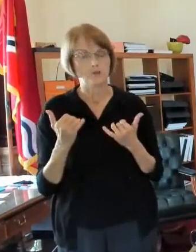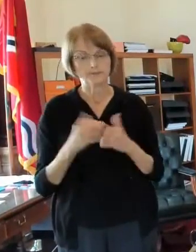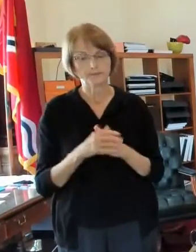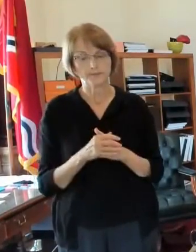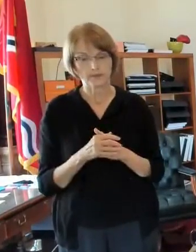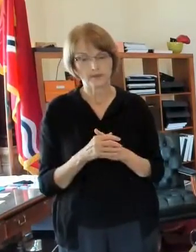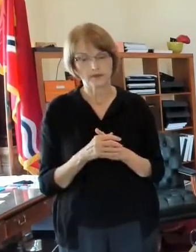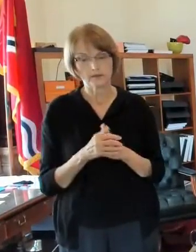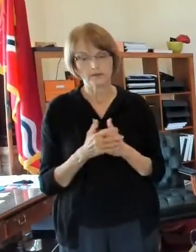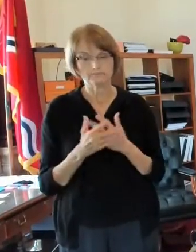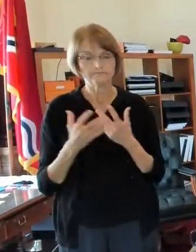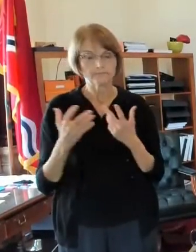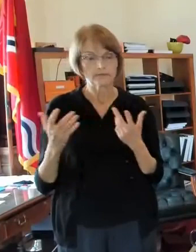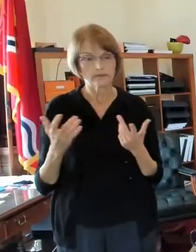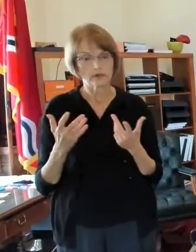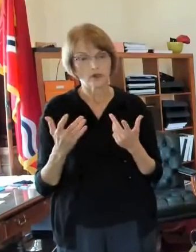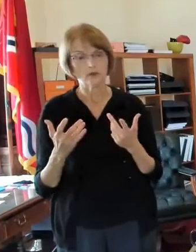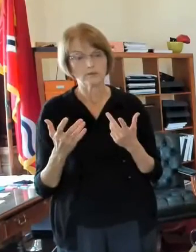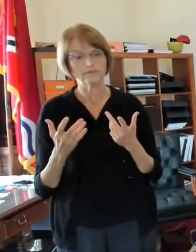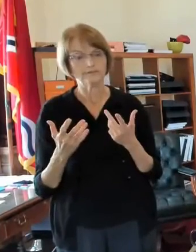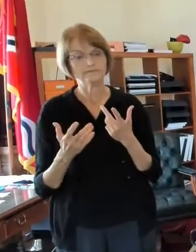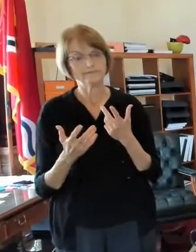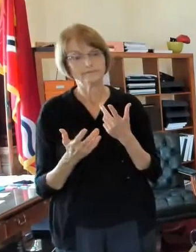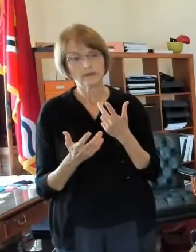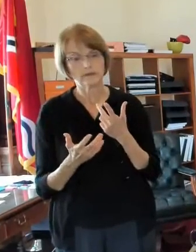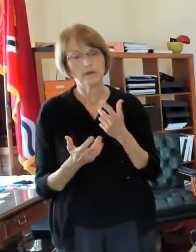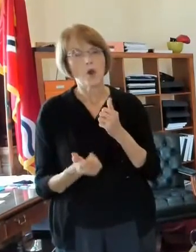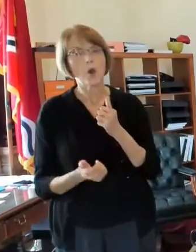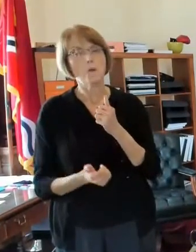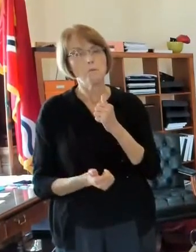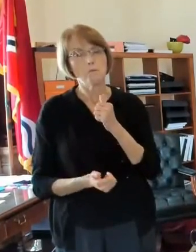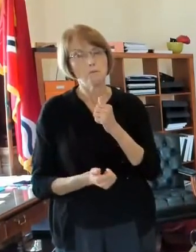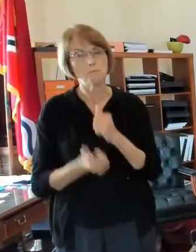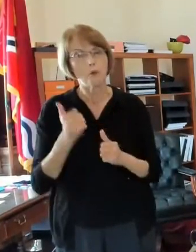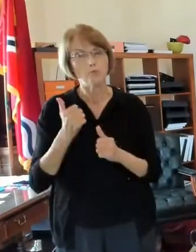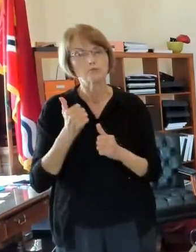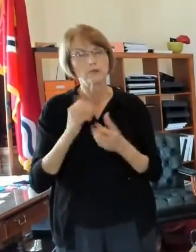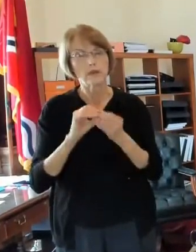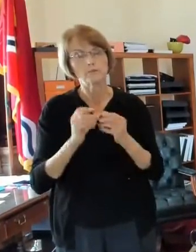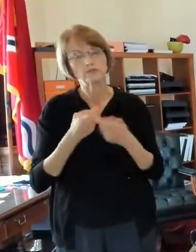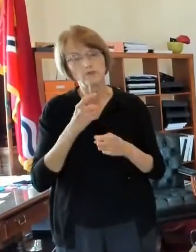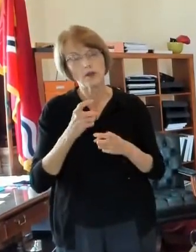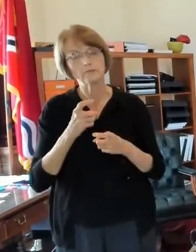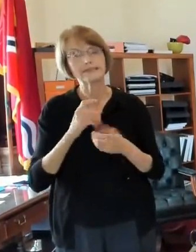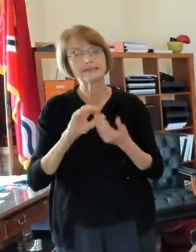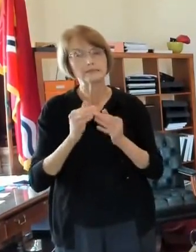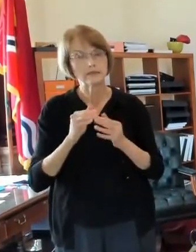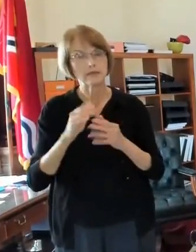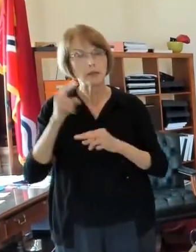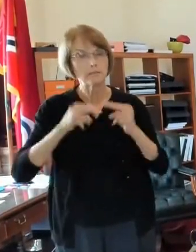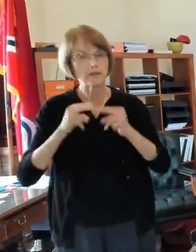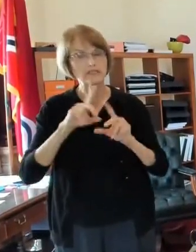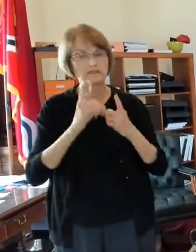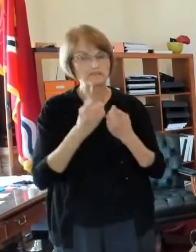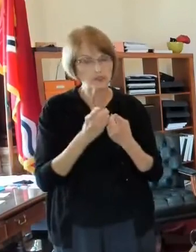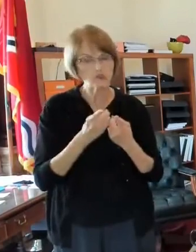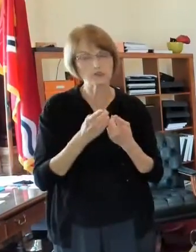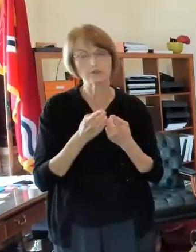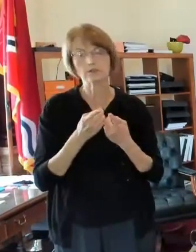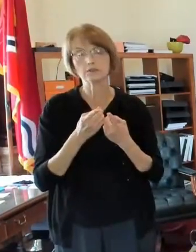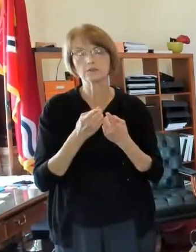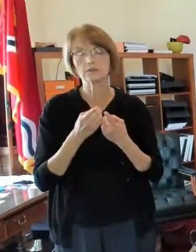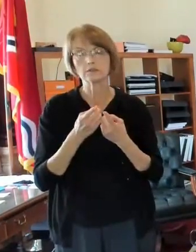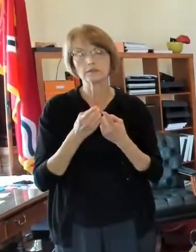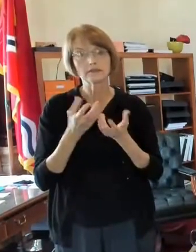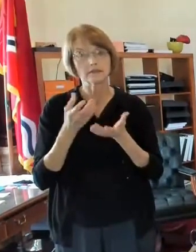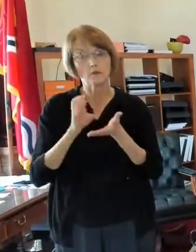in various sources most of them are the city building division and the funding through general revenue you know it costs